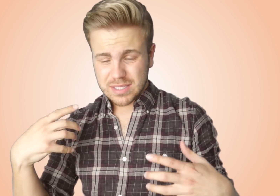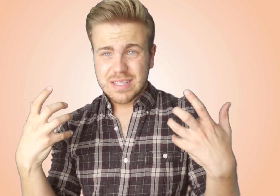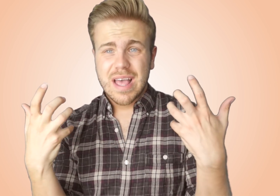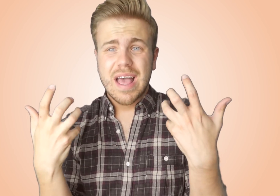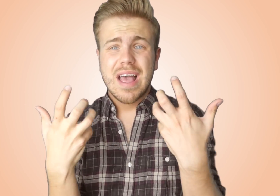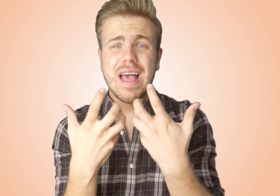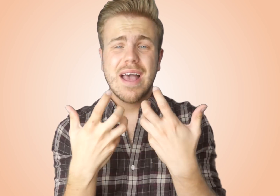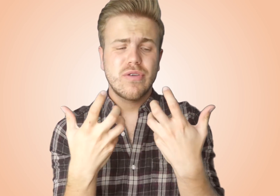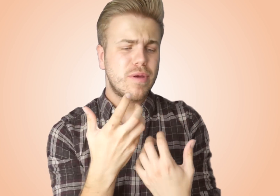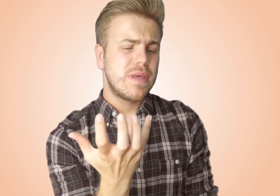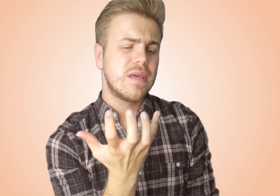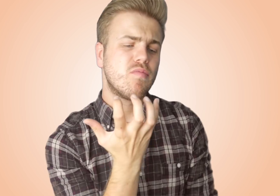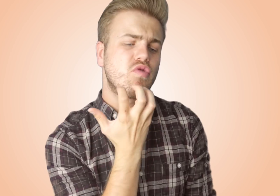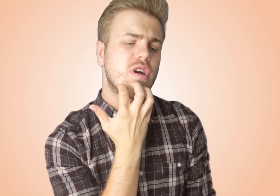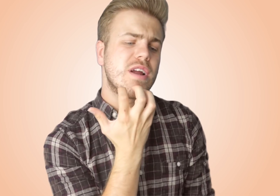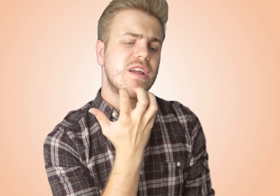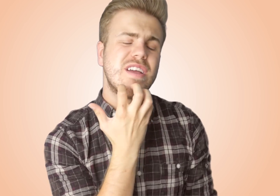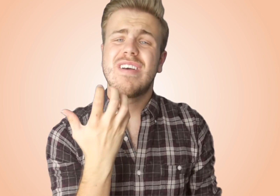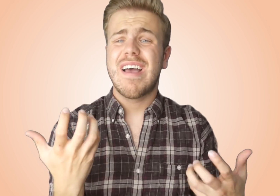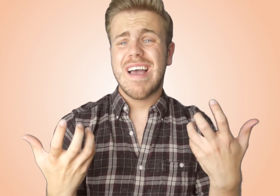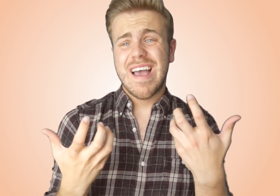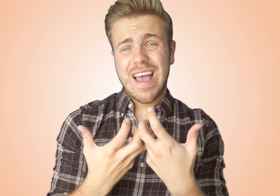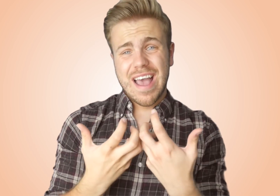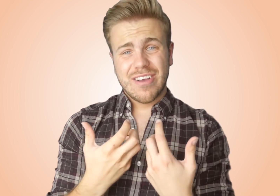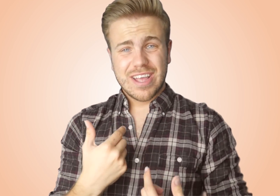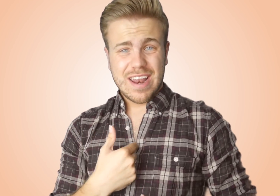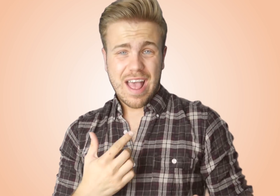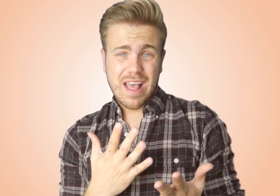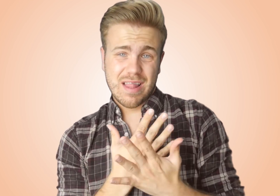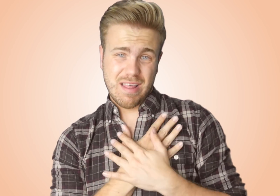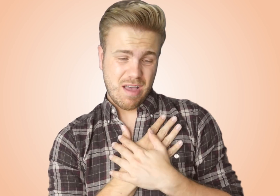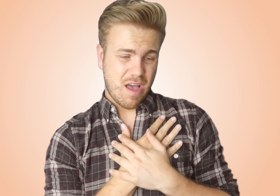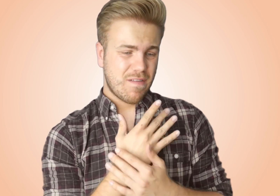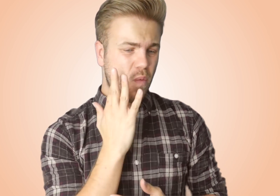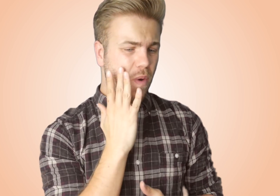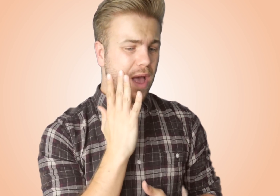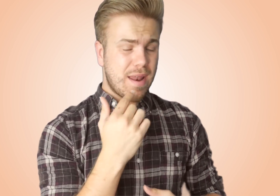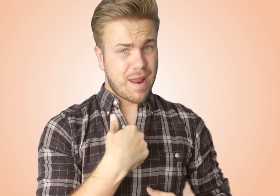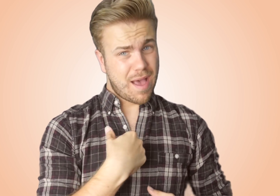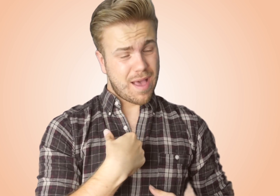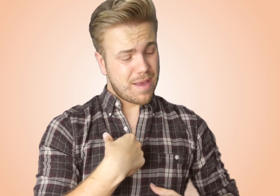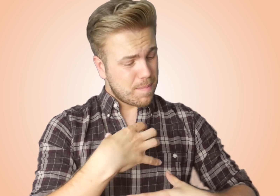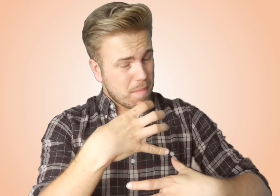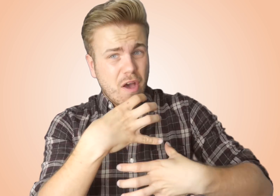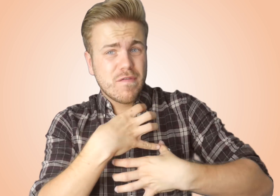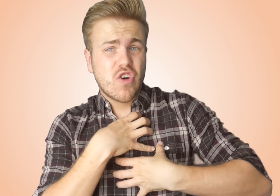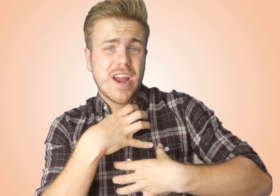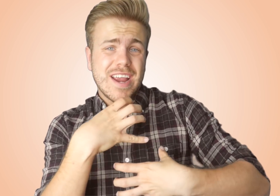How to be brave, how can I love When I'm afraid